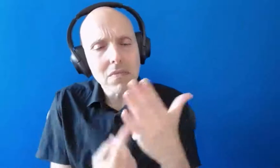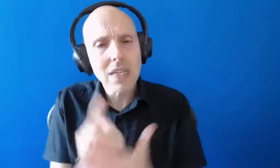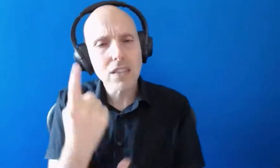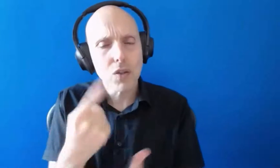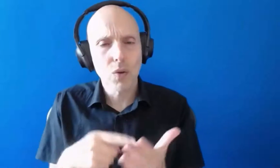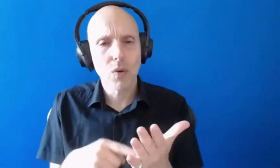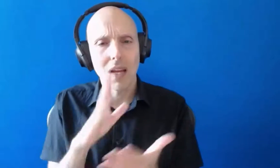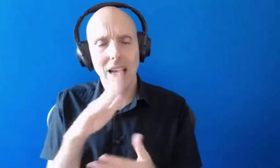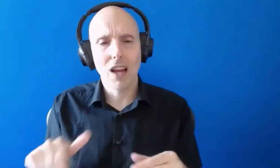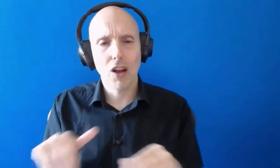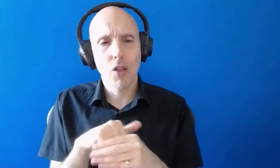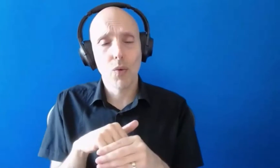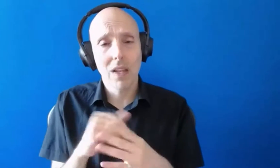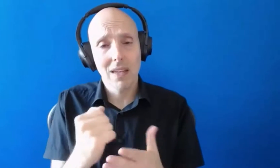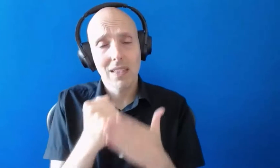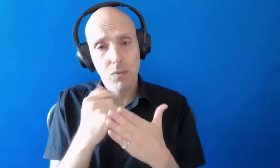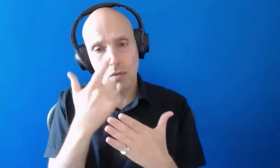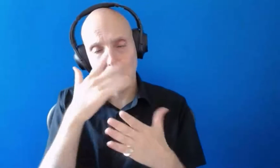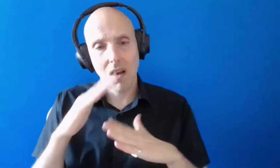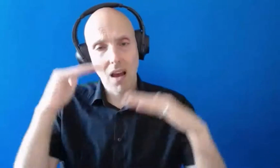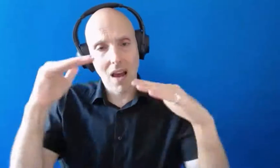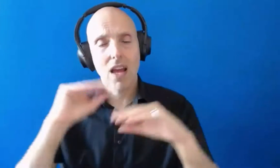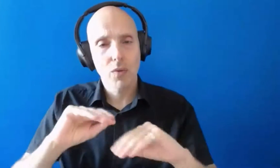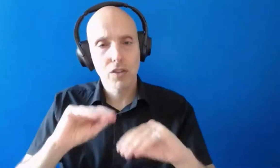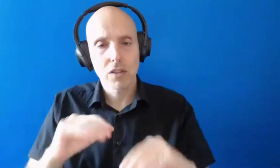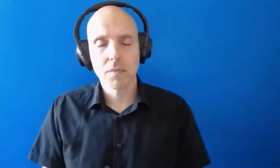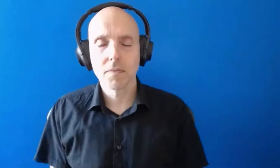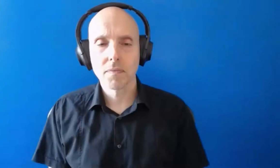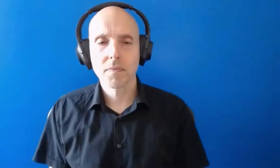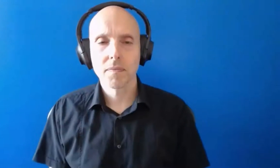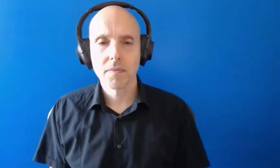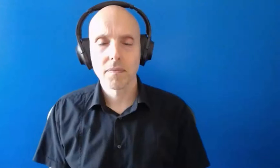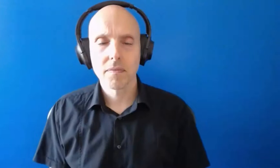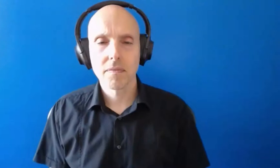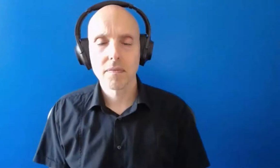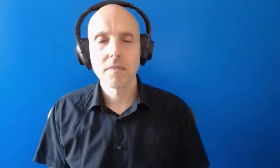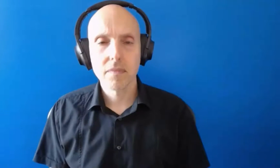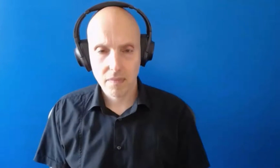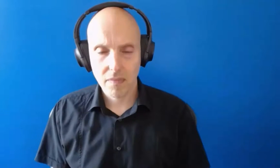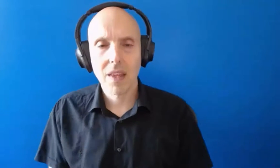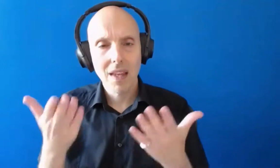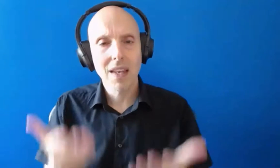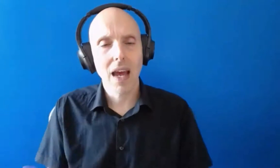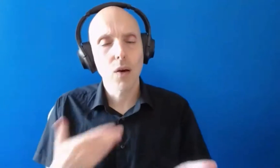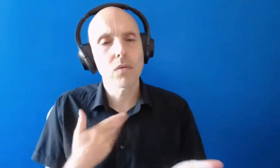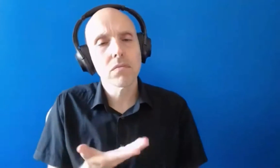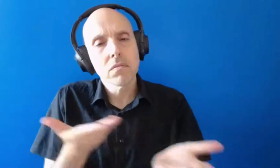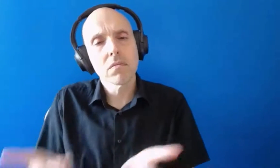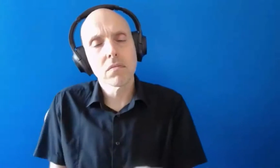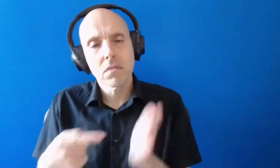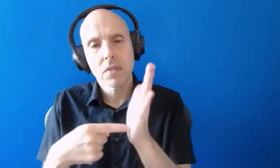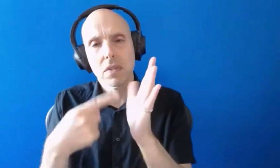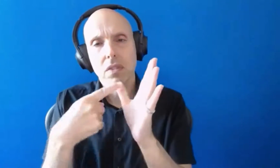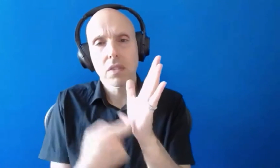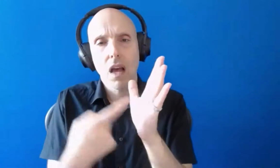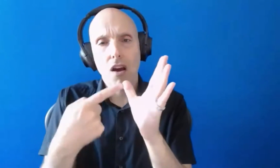in higher education. I will now pass over to Tara to introduce herself and